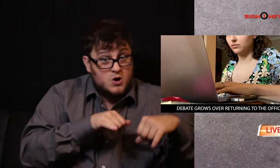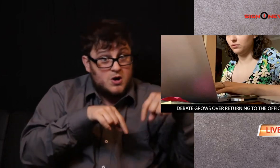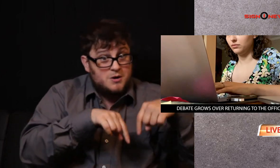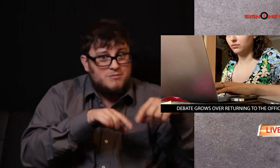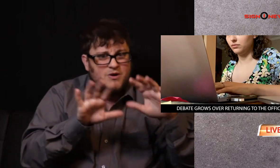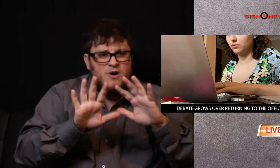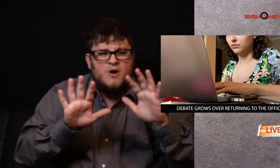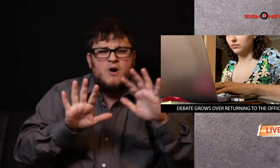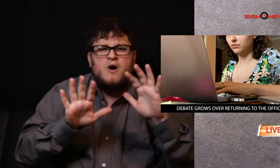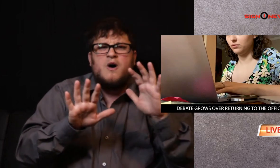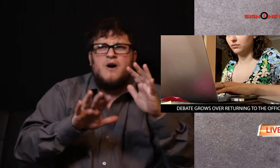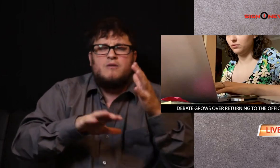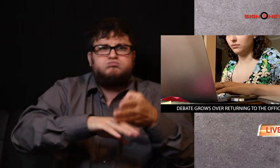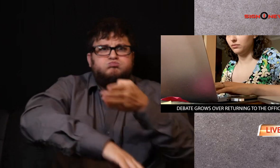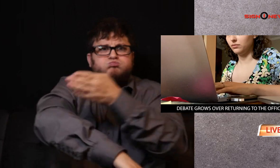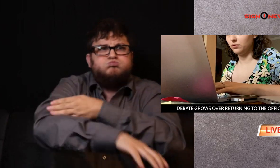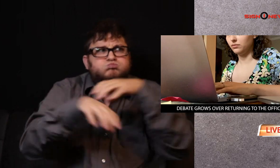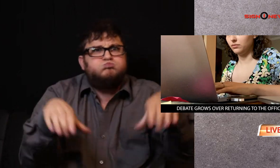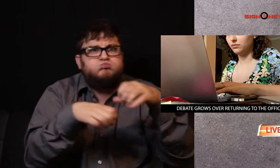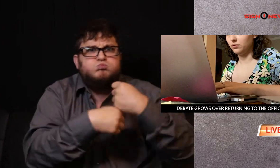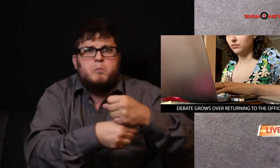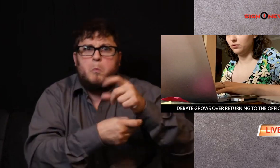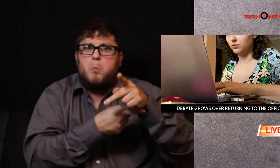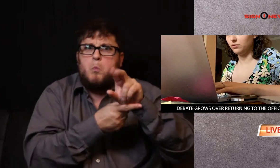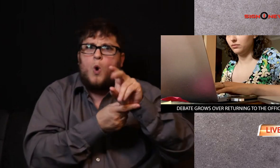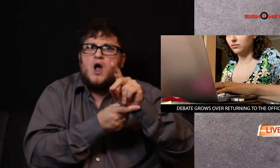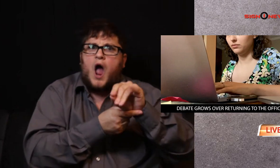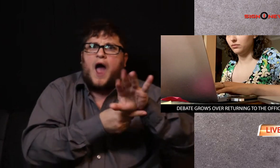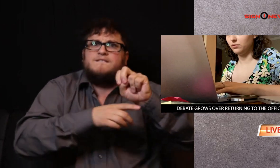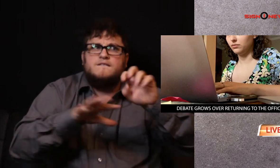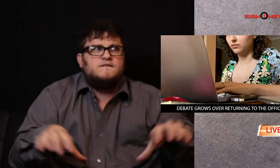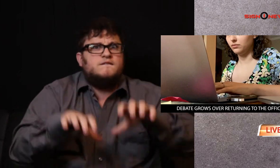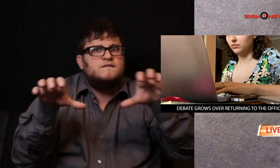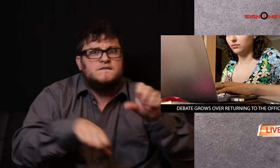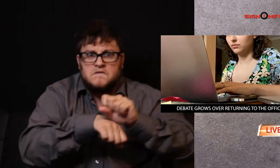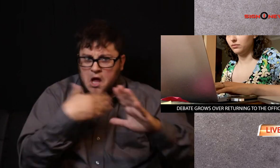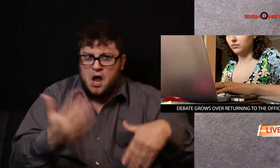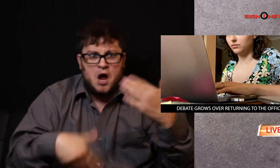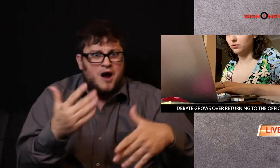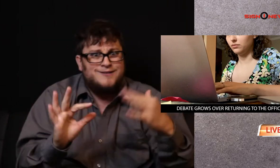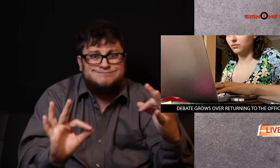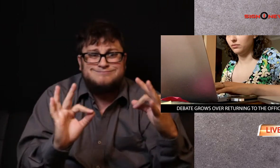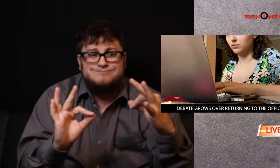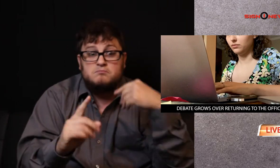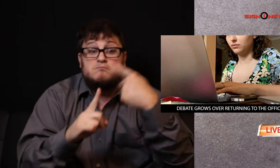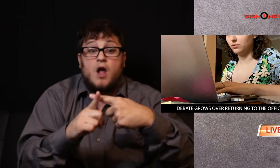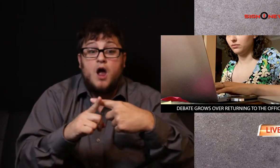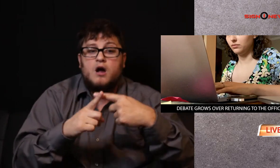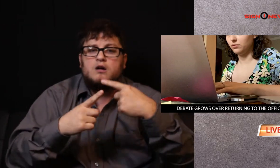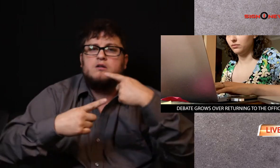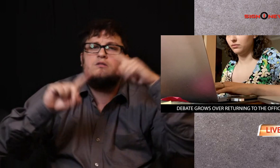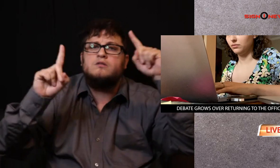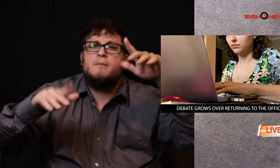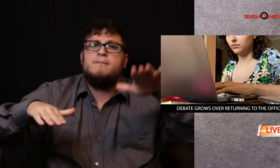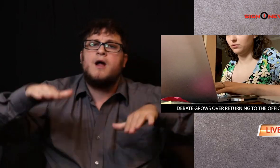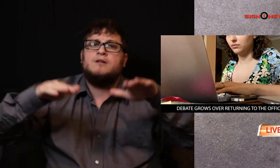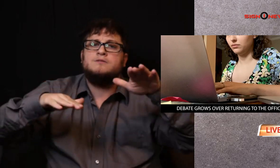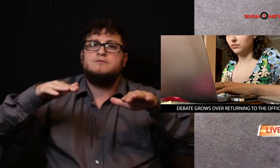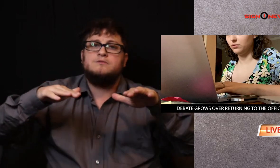But employees who have been working from home say they are more productive and have achieved